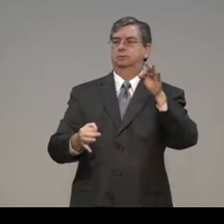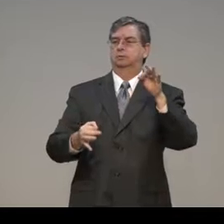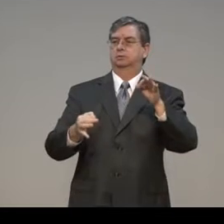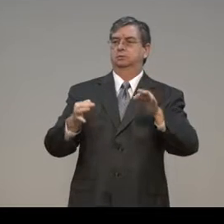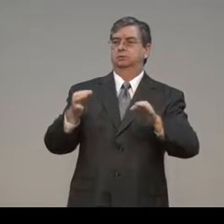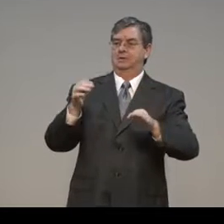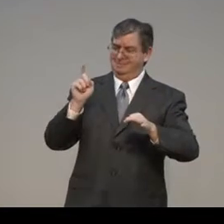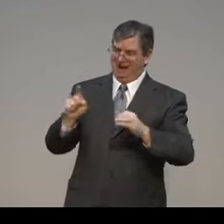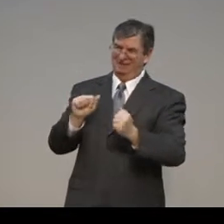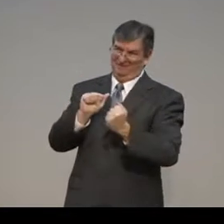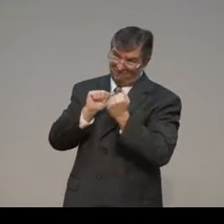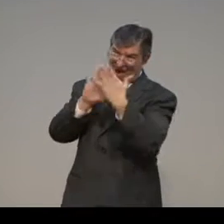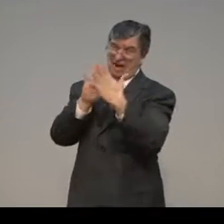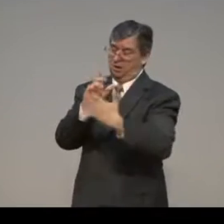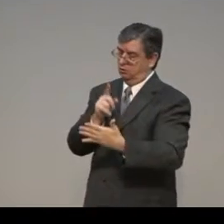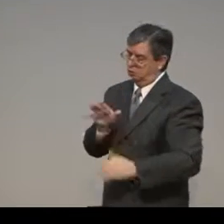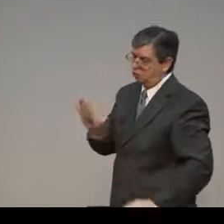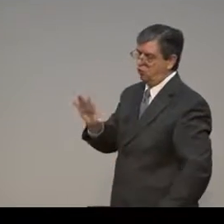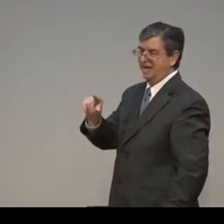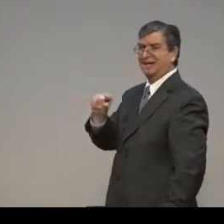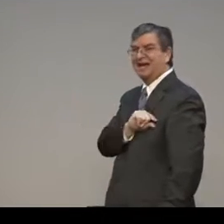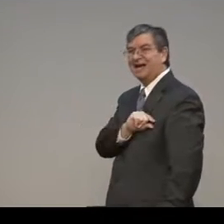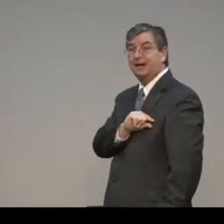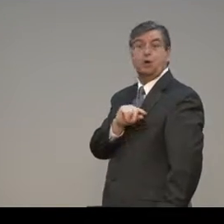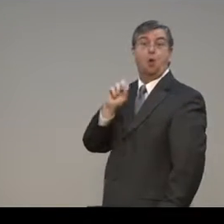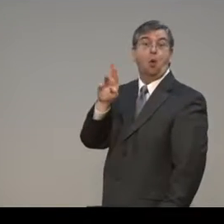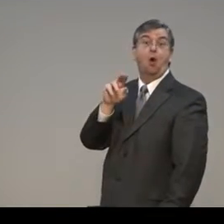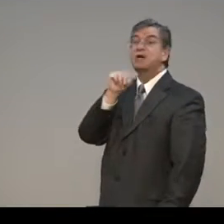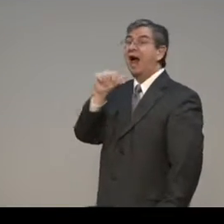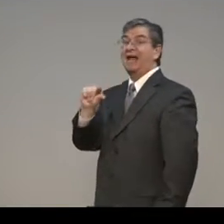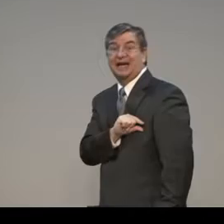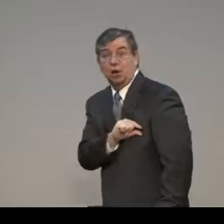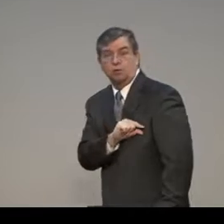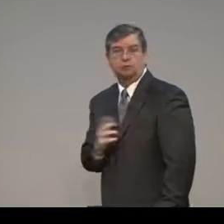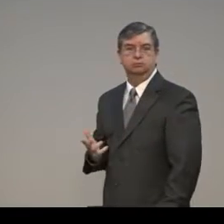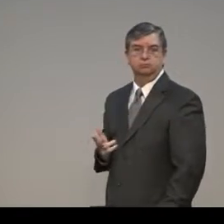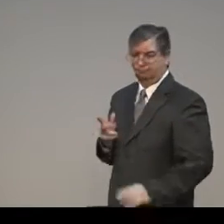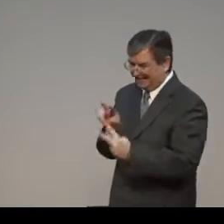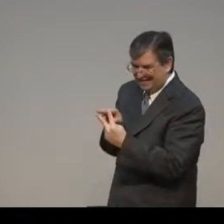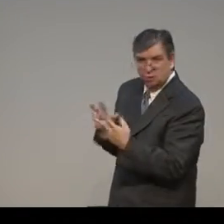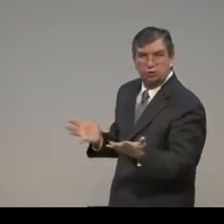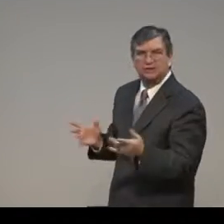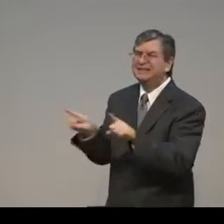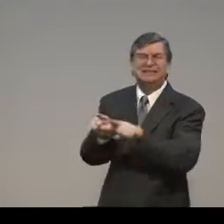brought before proceedings. And they were either found guilty or not guilty.